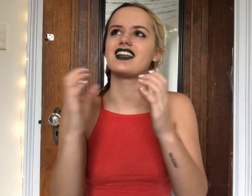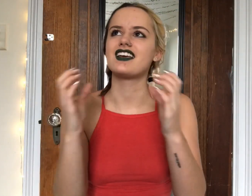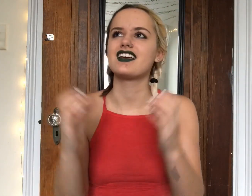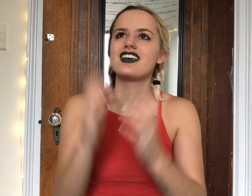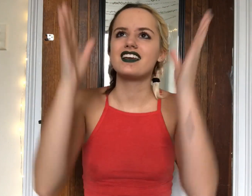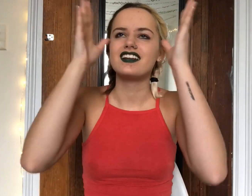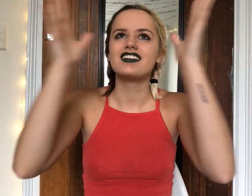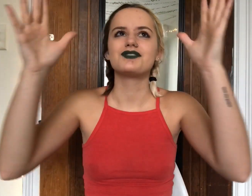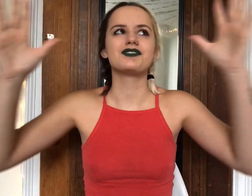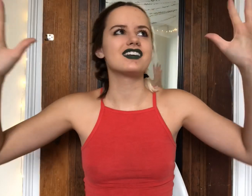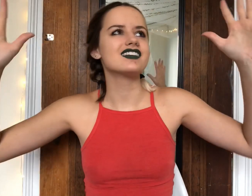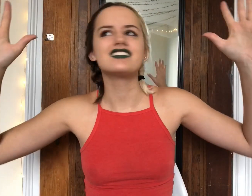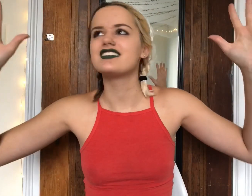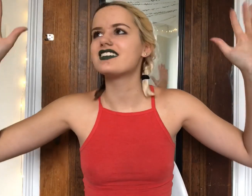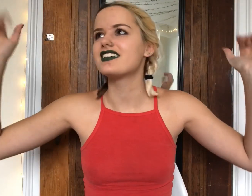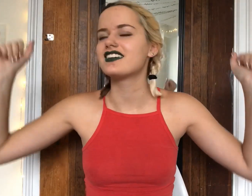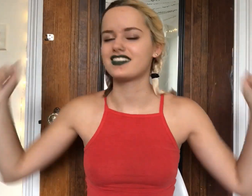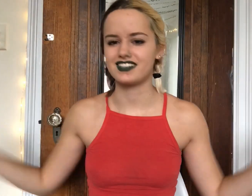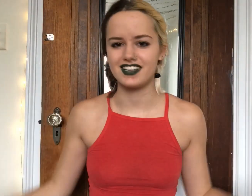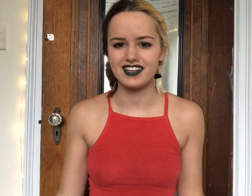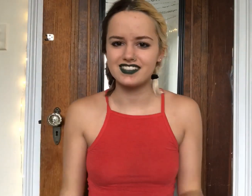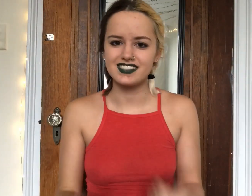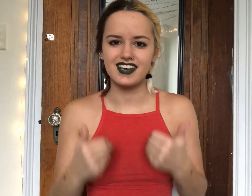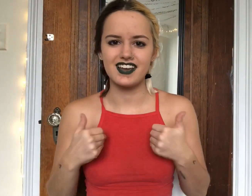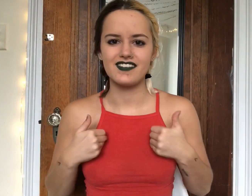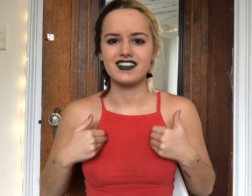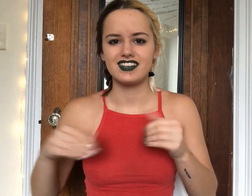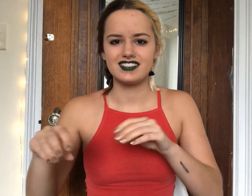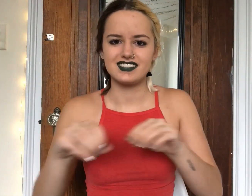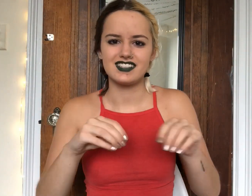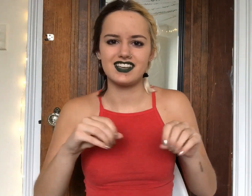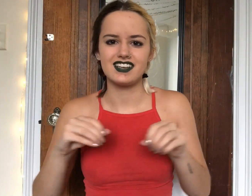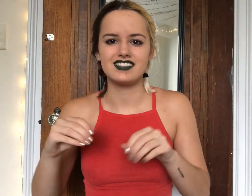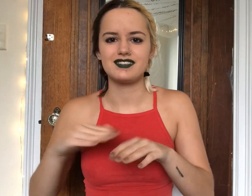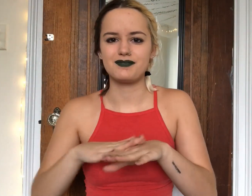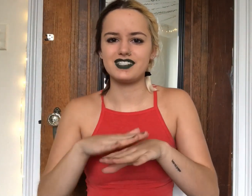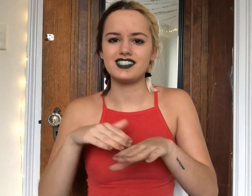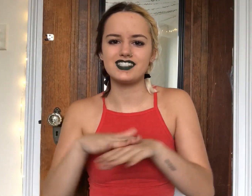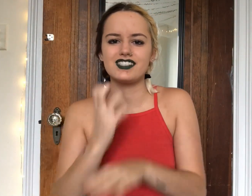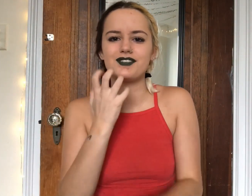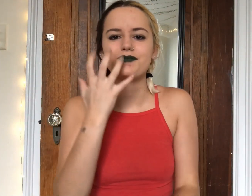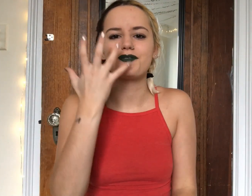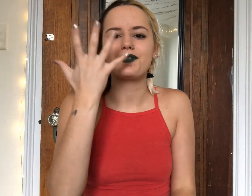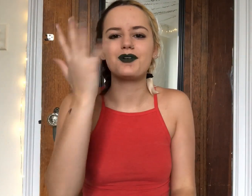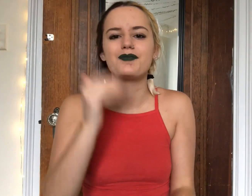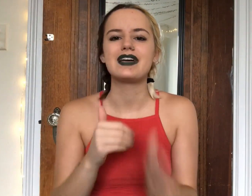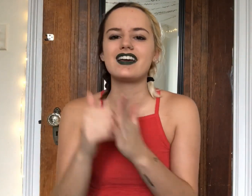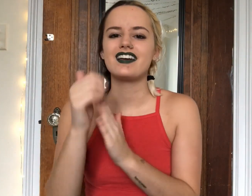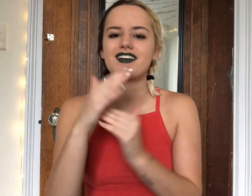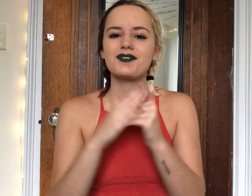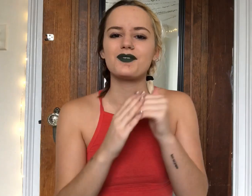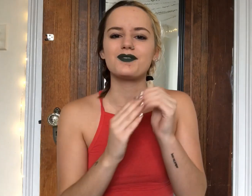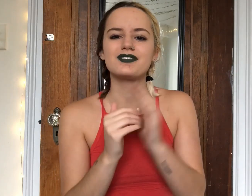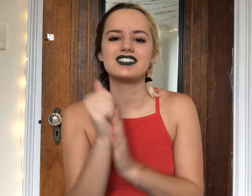M Is Right Here Let's Have A Sandy Beachy Warm And Cozy